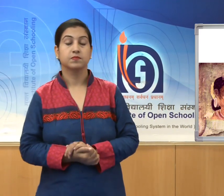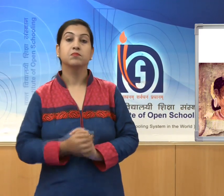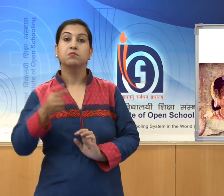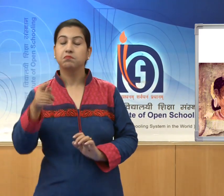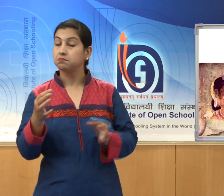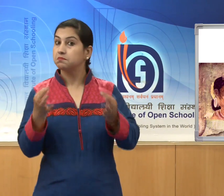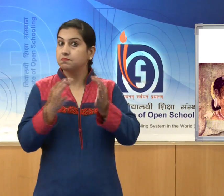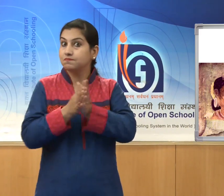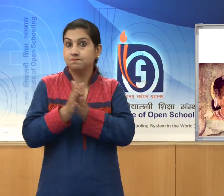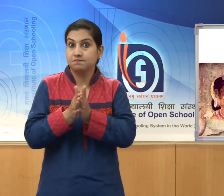interesting.